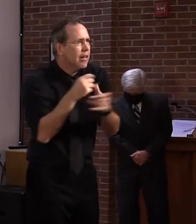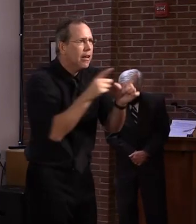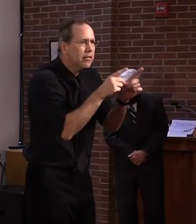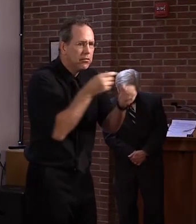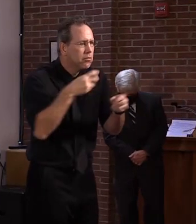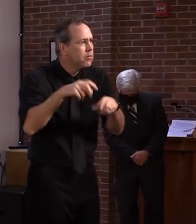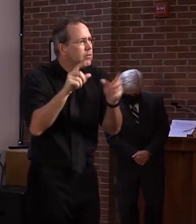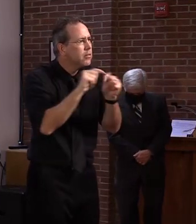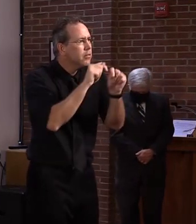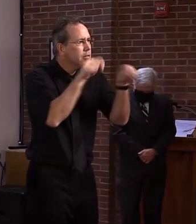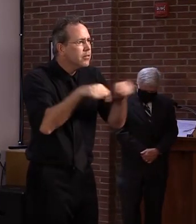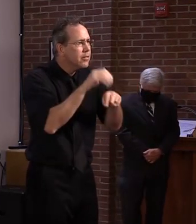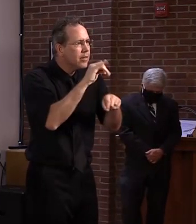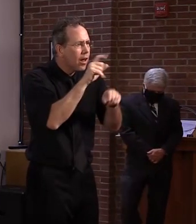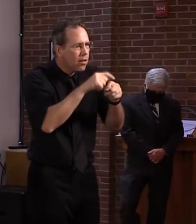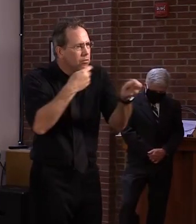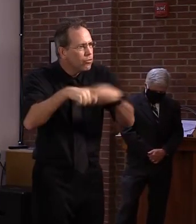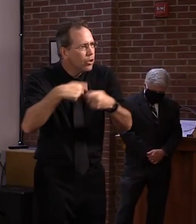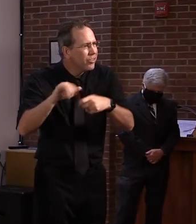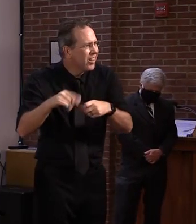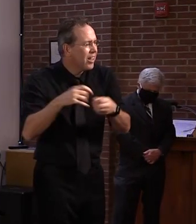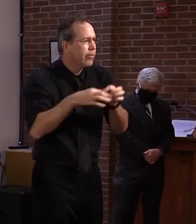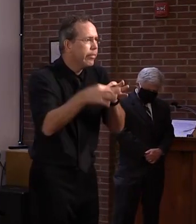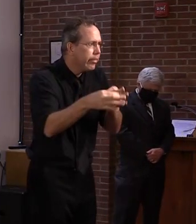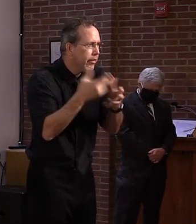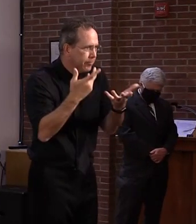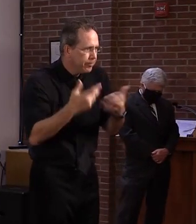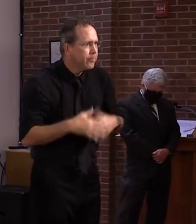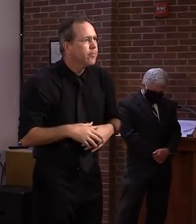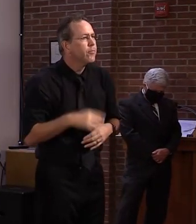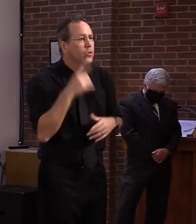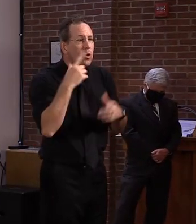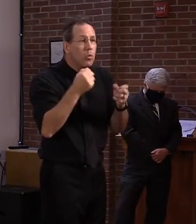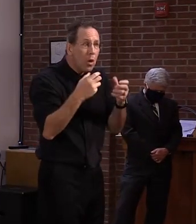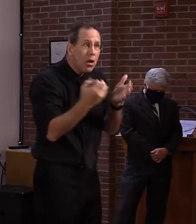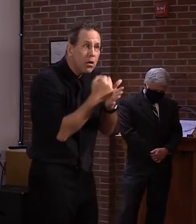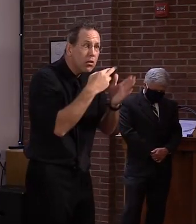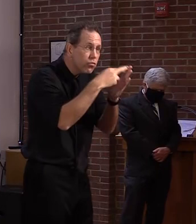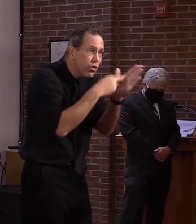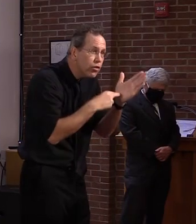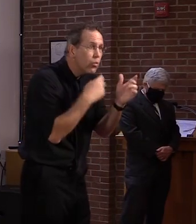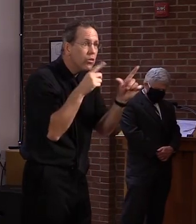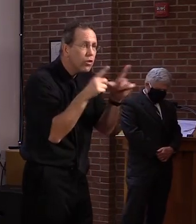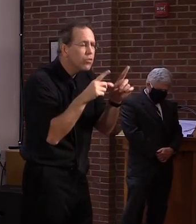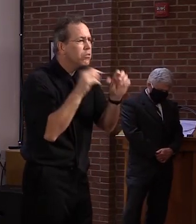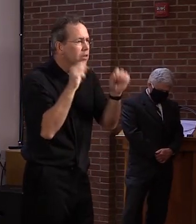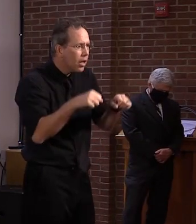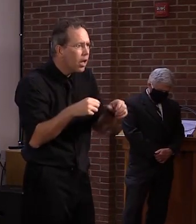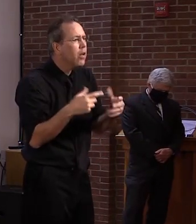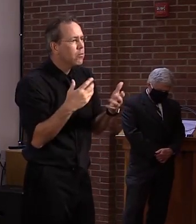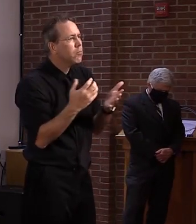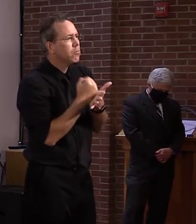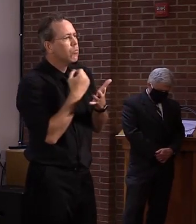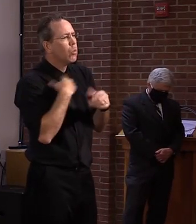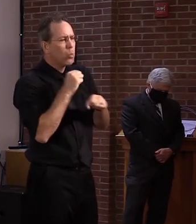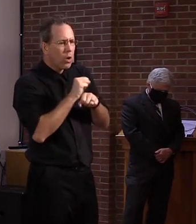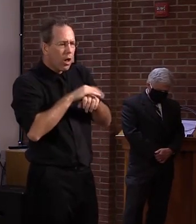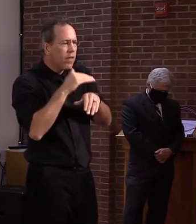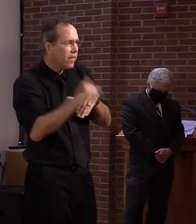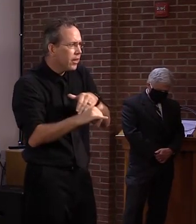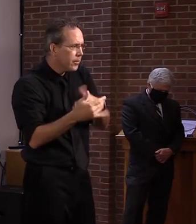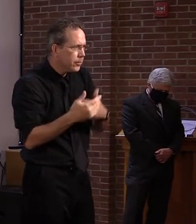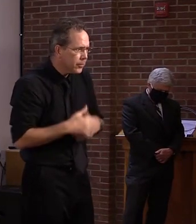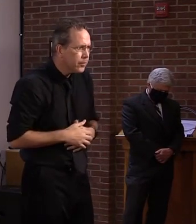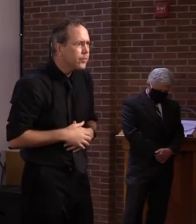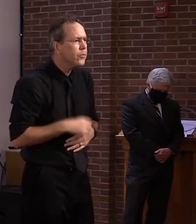a timely manner after purchasing through a private sale. We are now finalizing work on another online